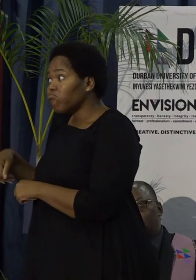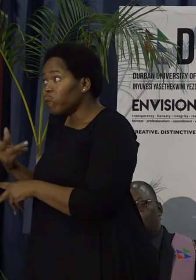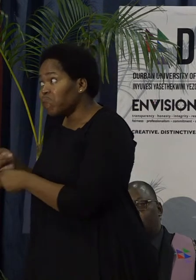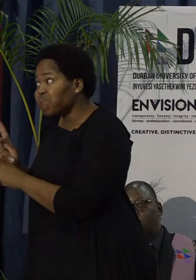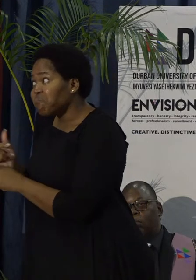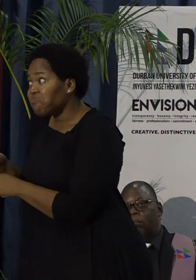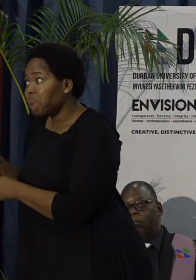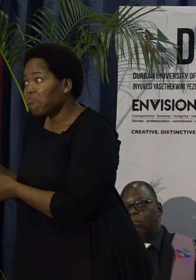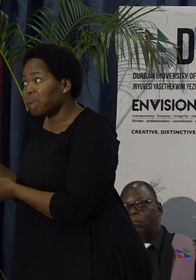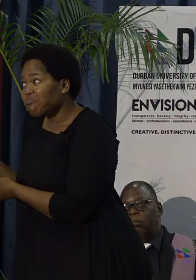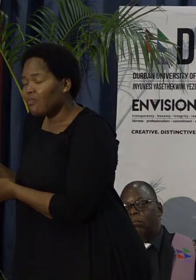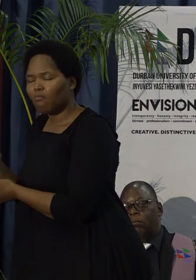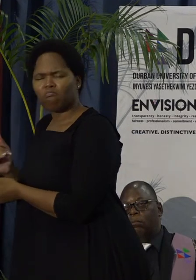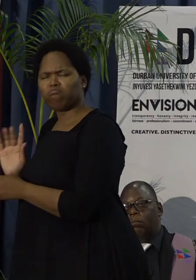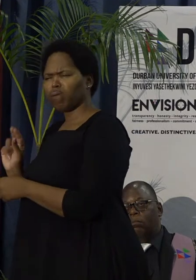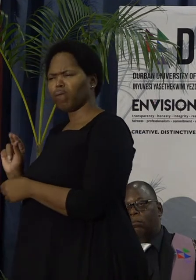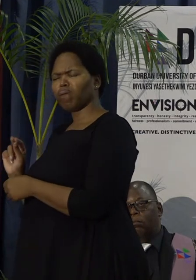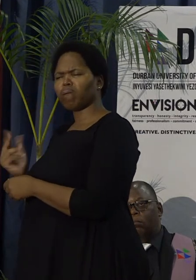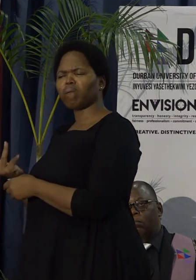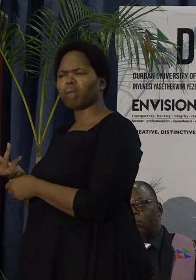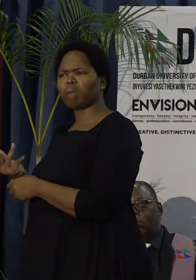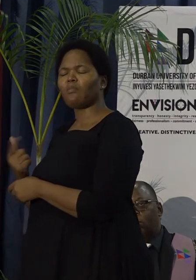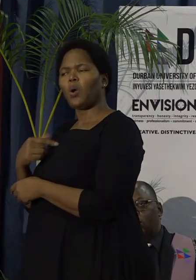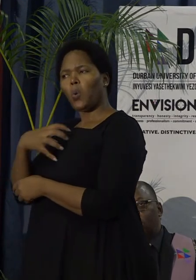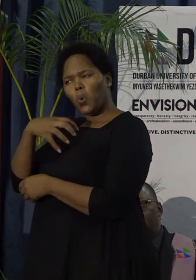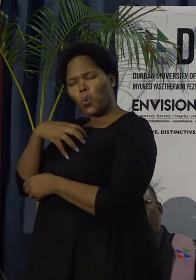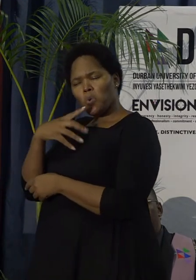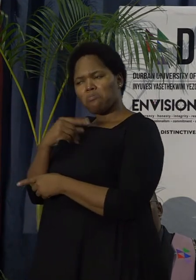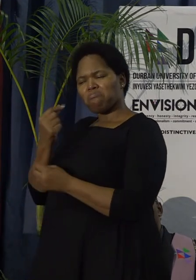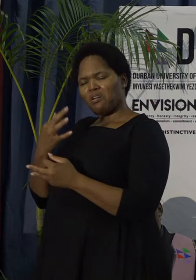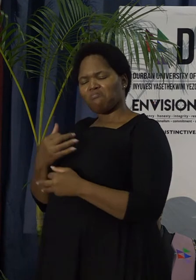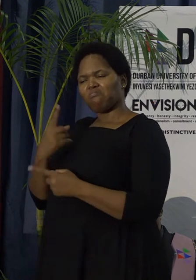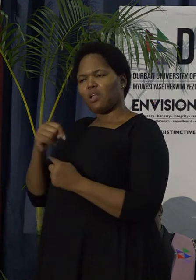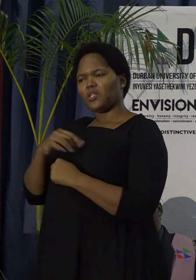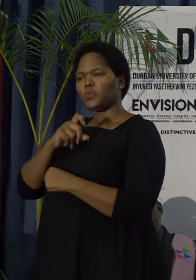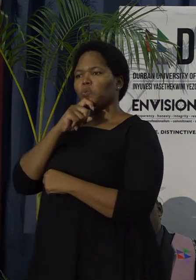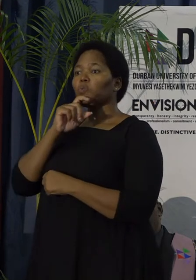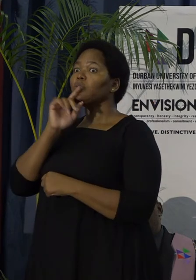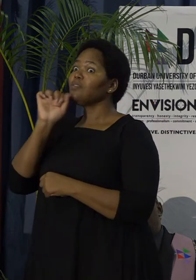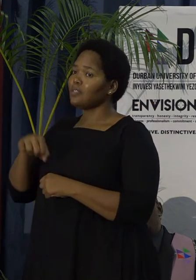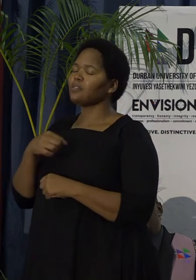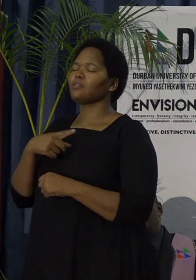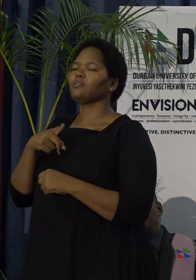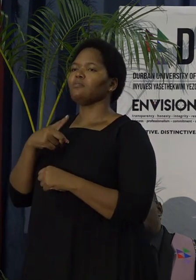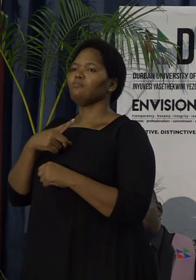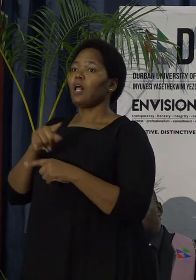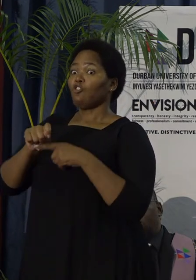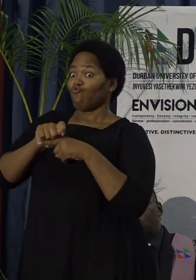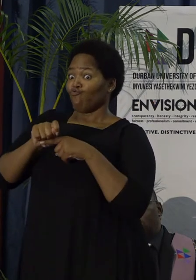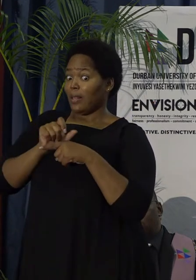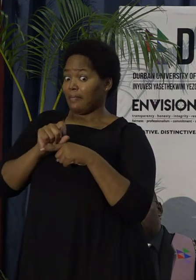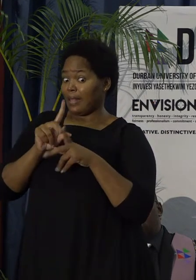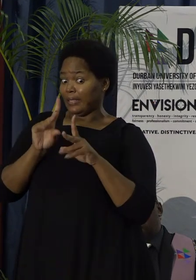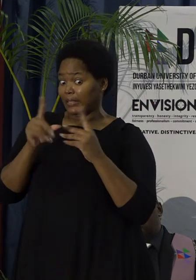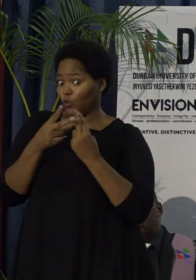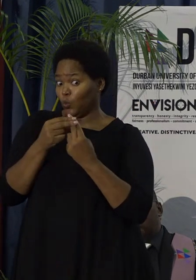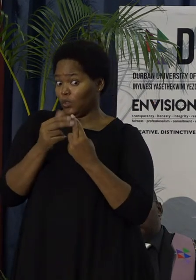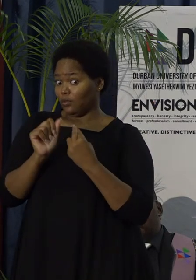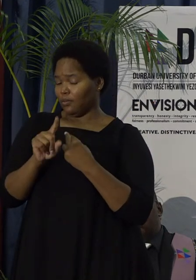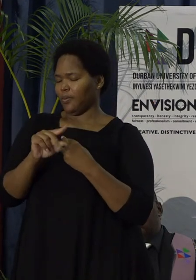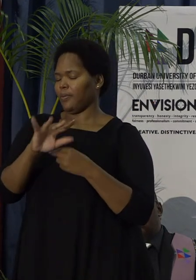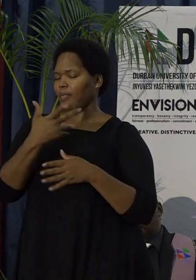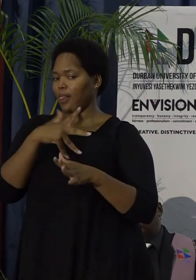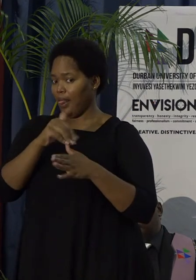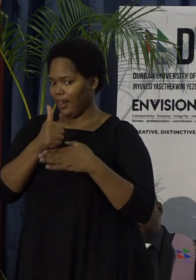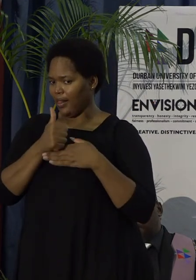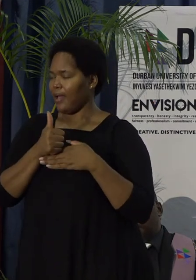funds. Of course, our Department of Higher Education and Training supports us to the hilt with some of those funds. But